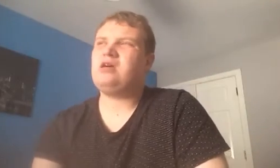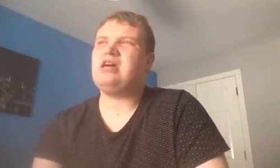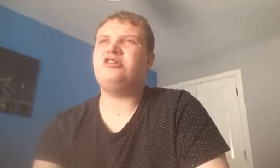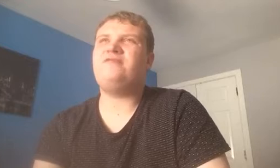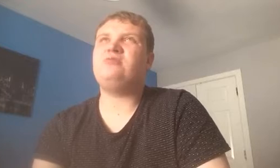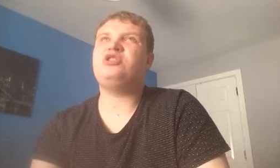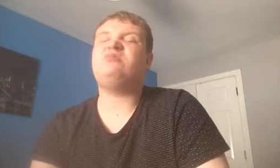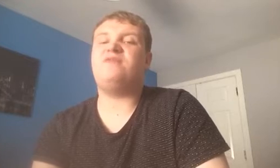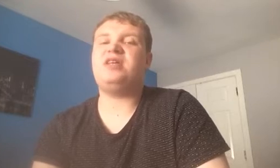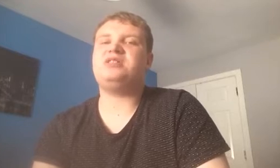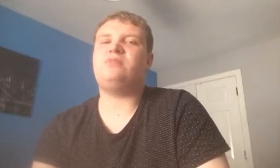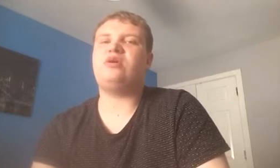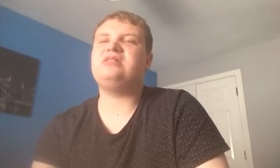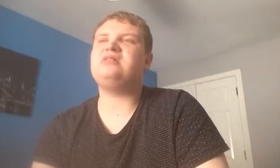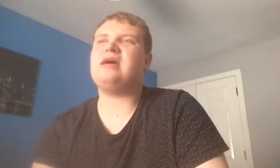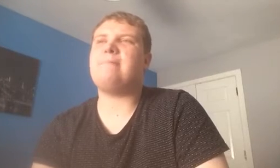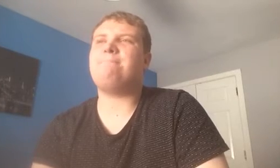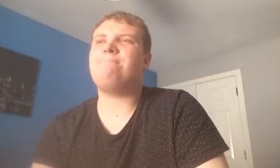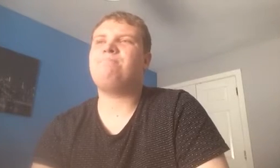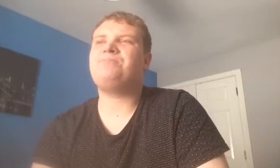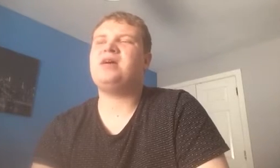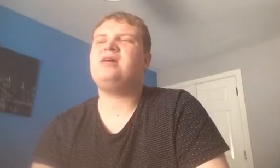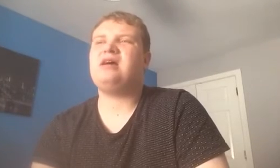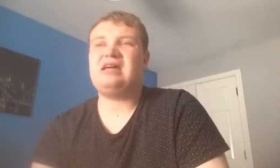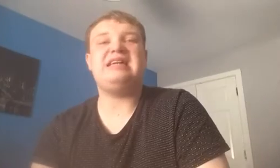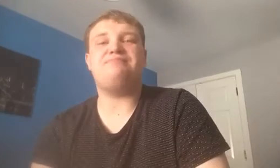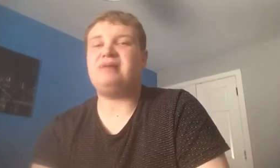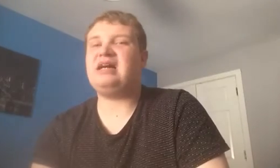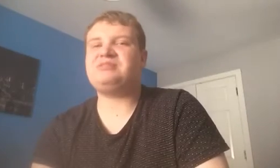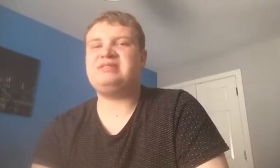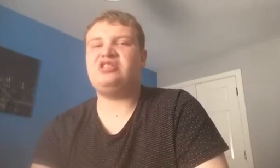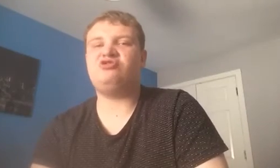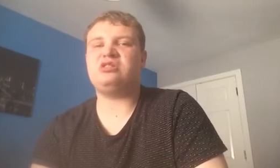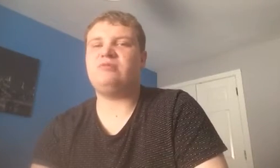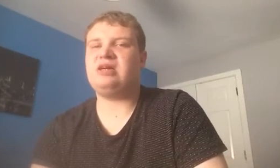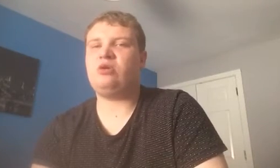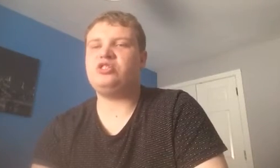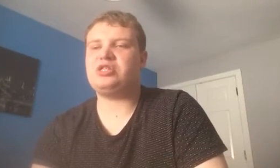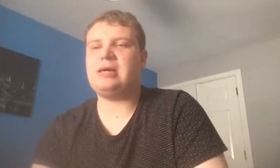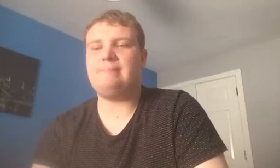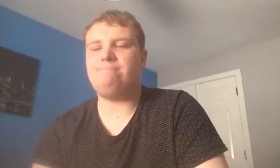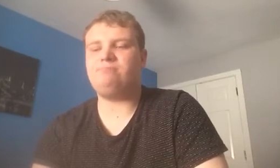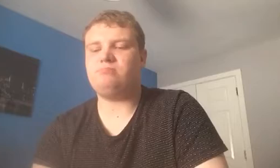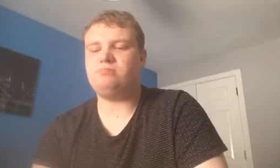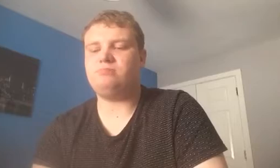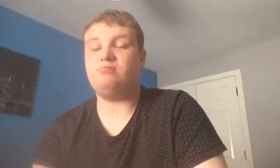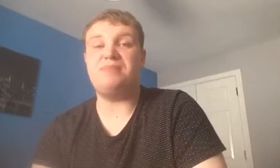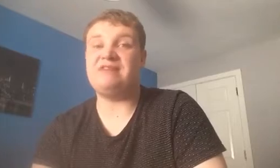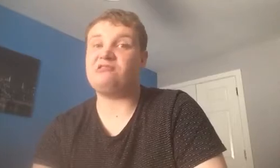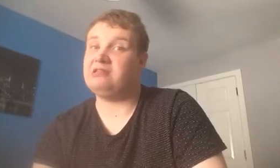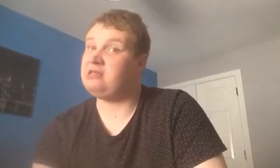How do I feel about it? Very disappointed. He had, he bags of potential, like Morelos, um, both greedy.